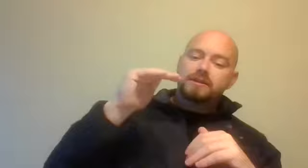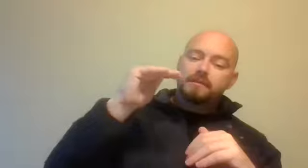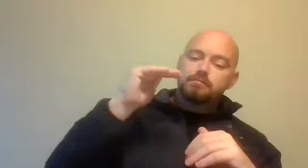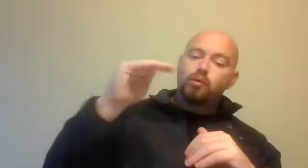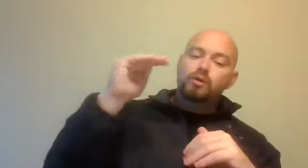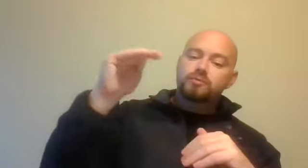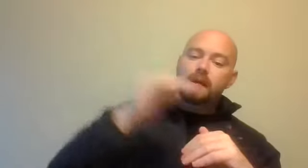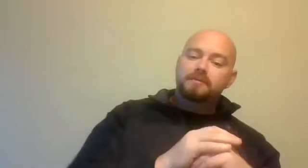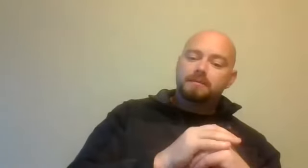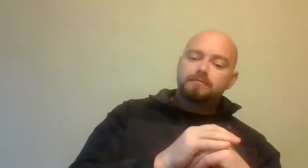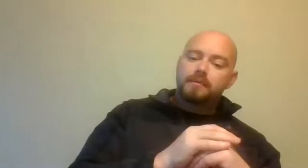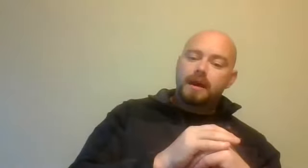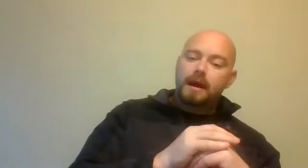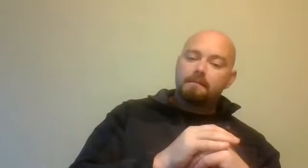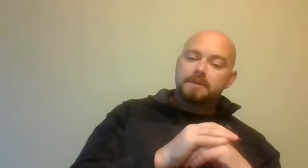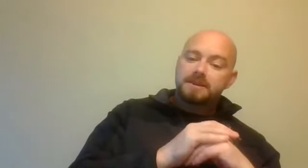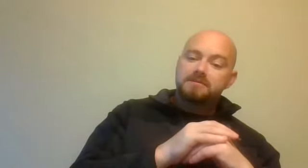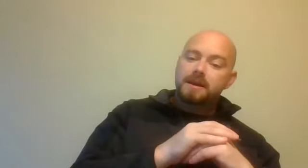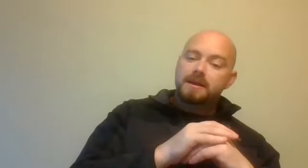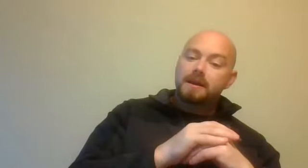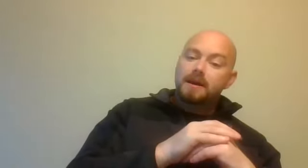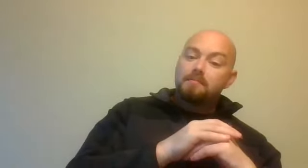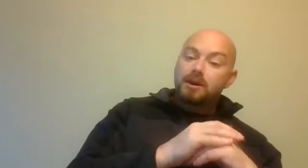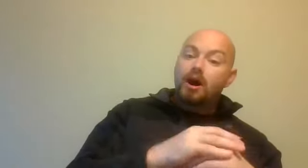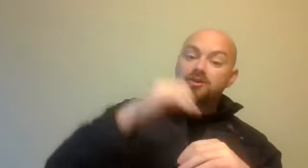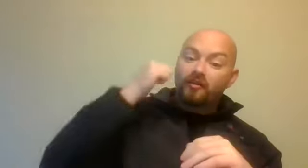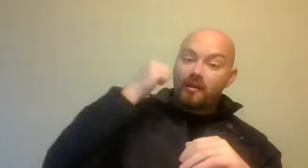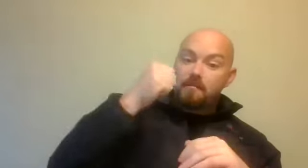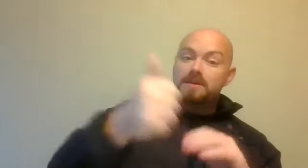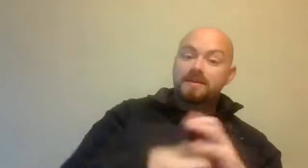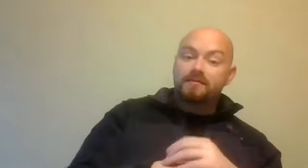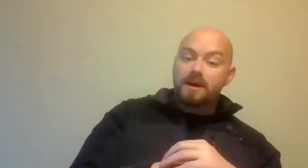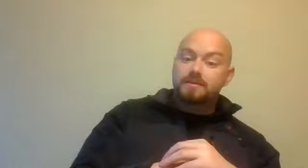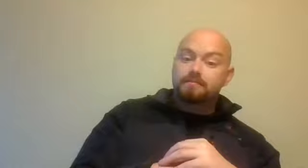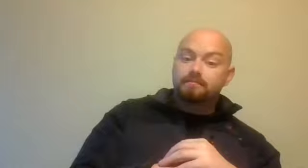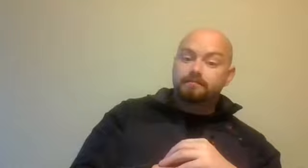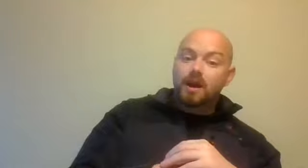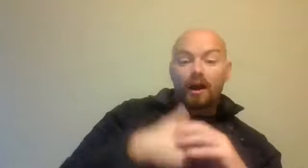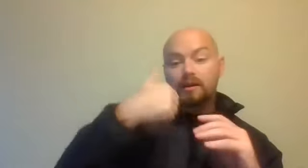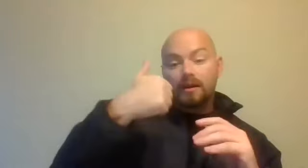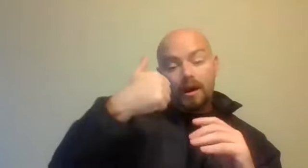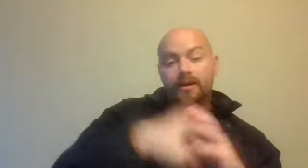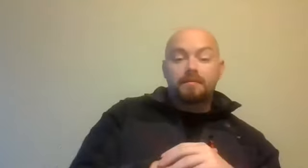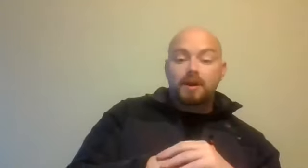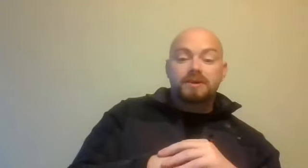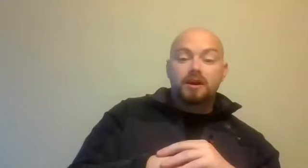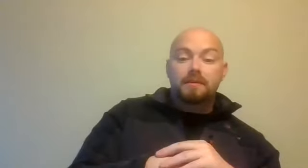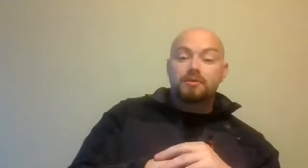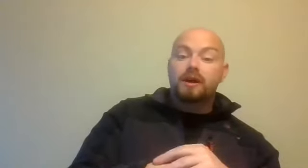in poor suboptimal decision making because of misinformation. I had a person contact me today